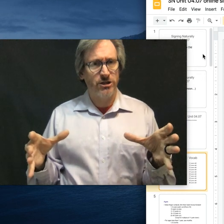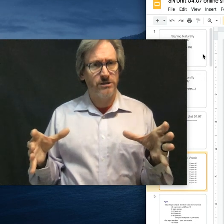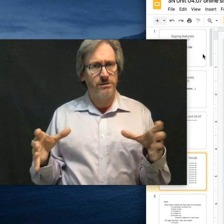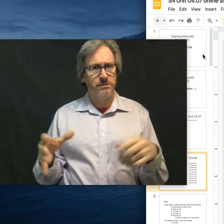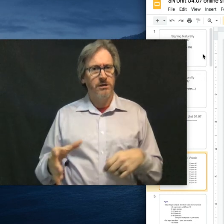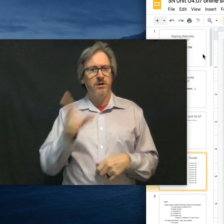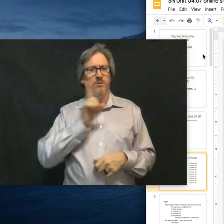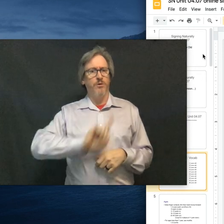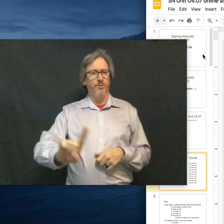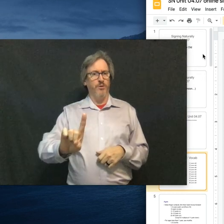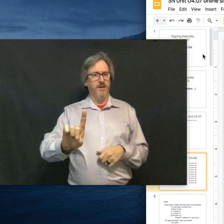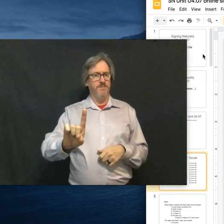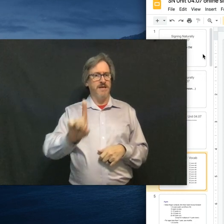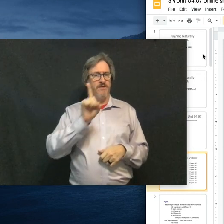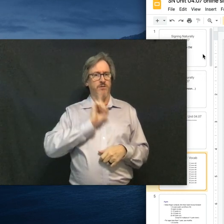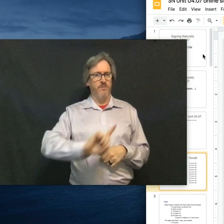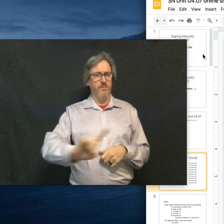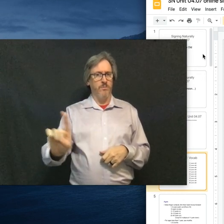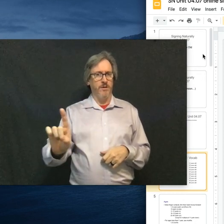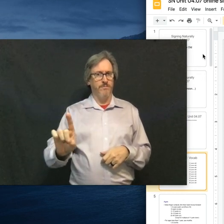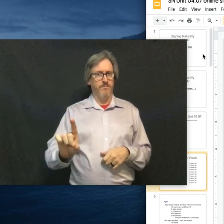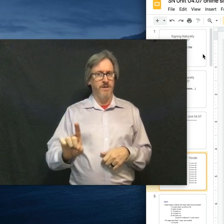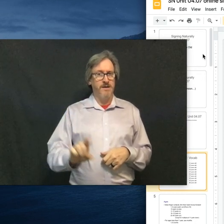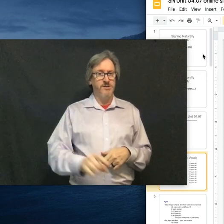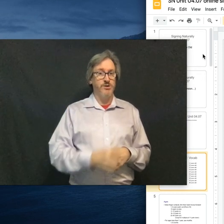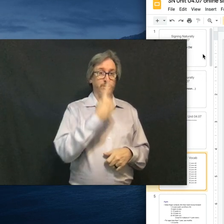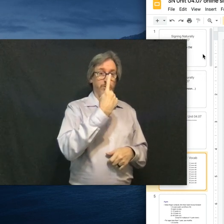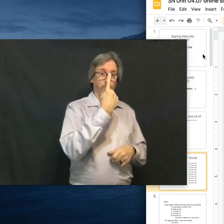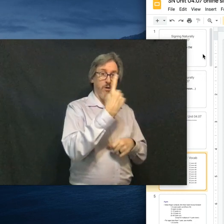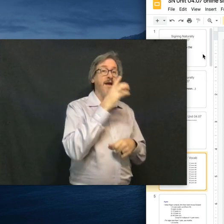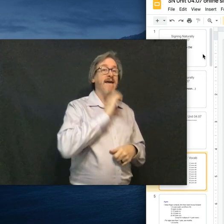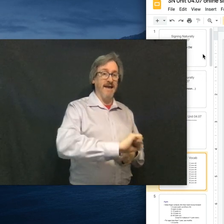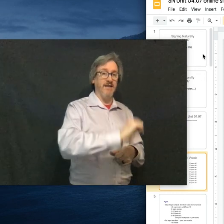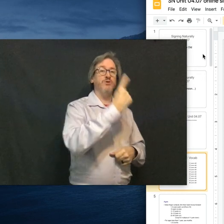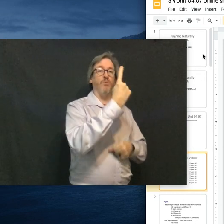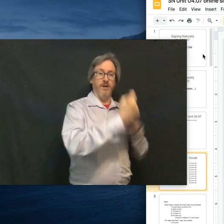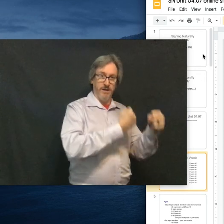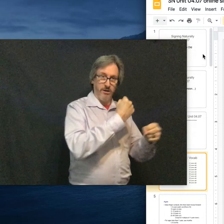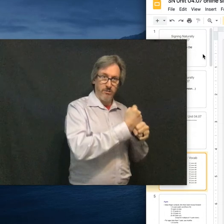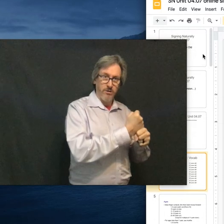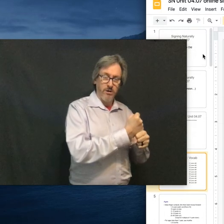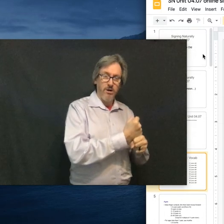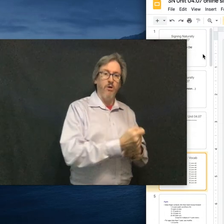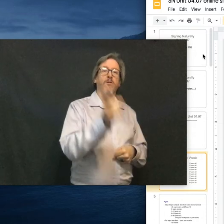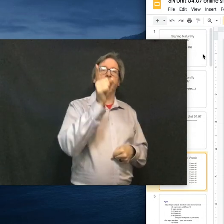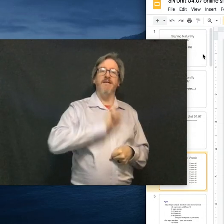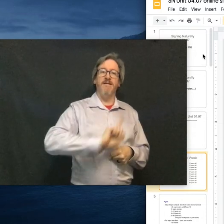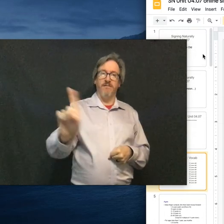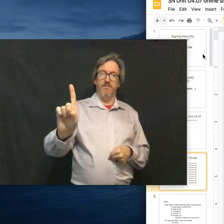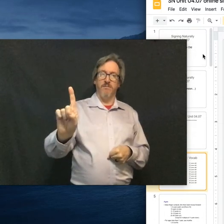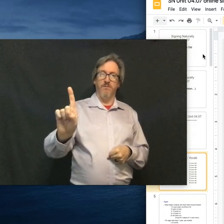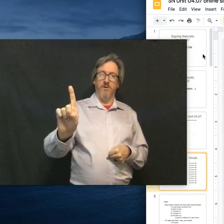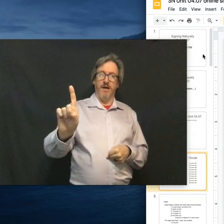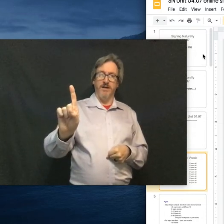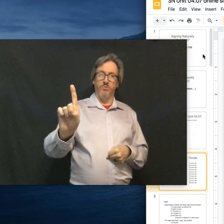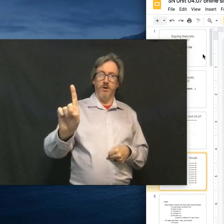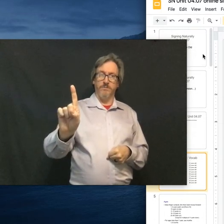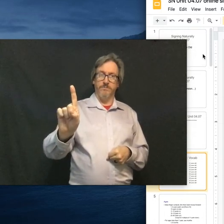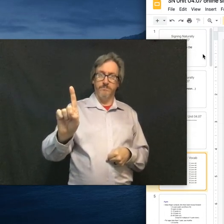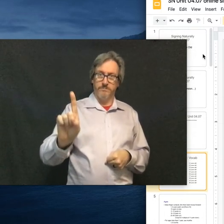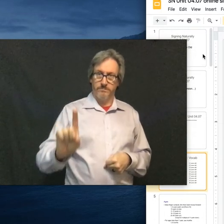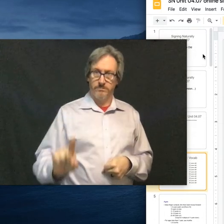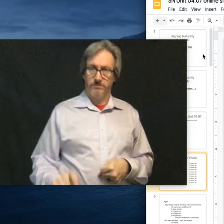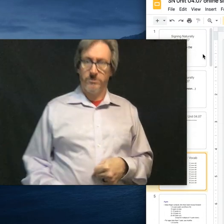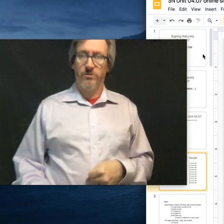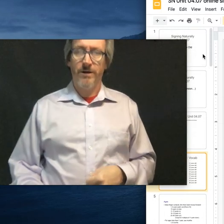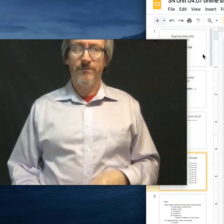contractions where you're putting them together. So you could do age one year or age one.